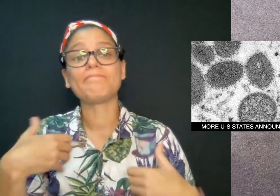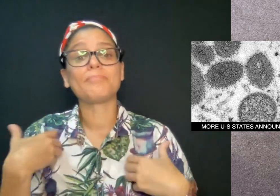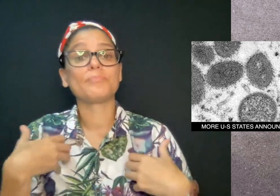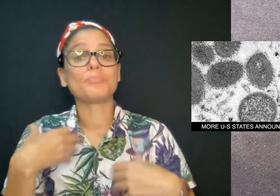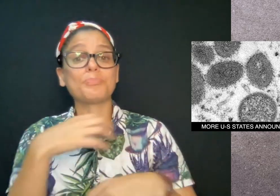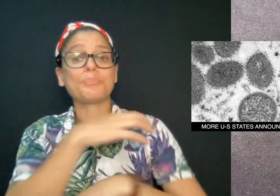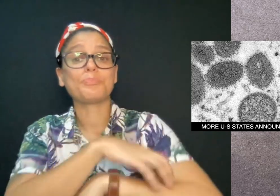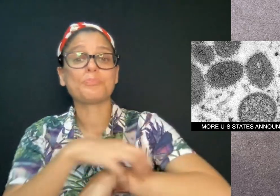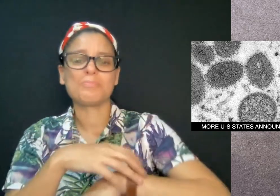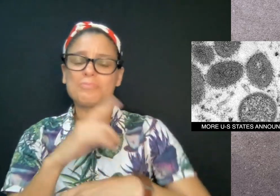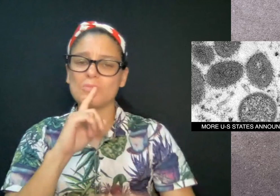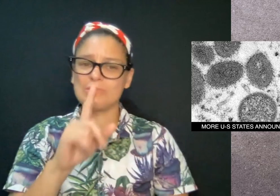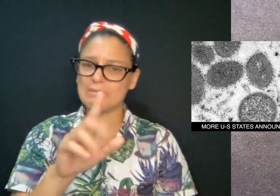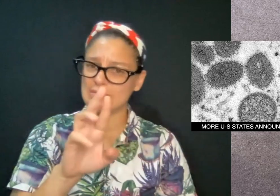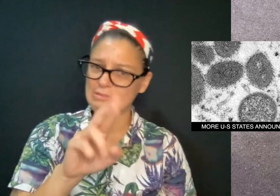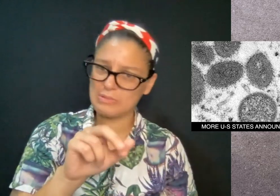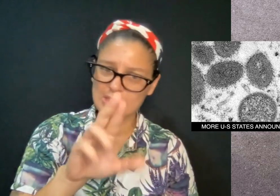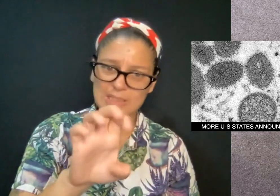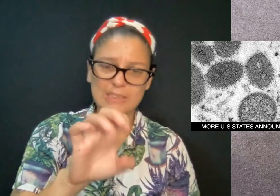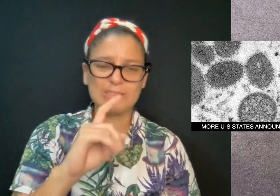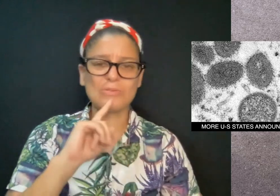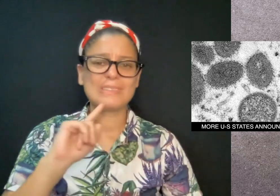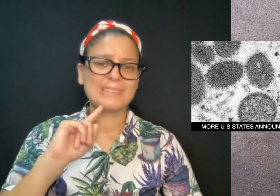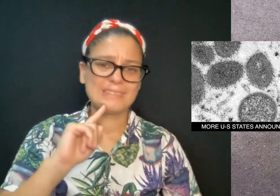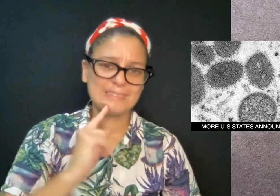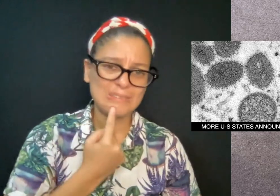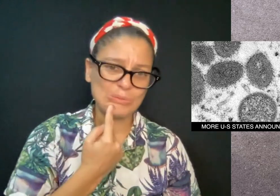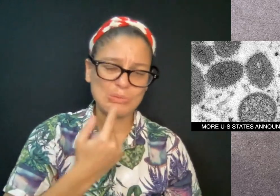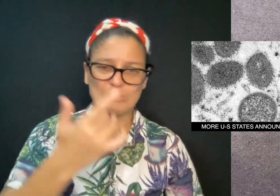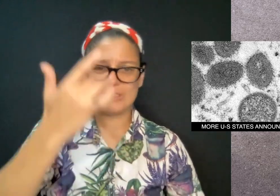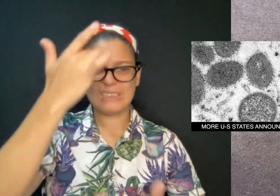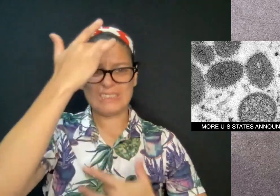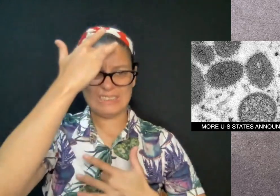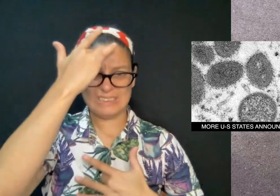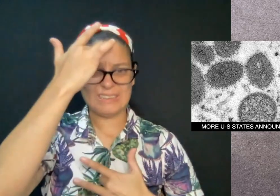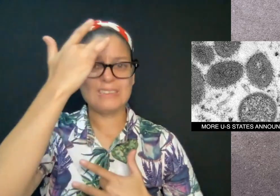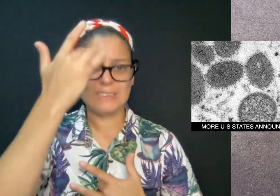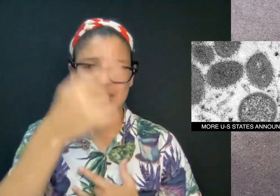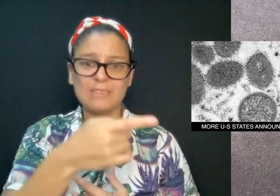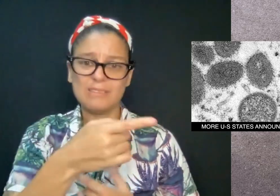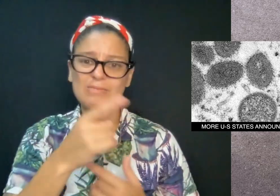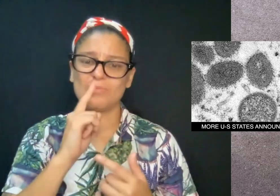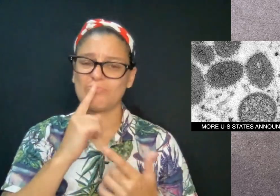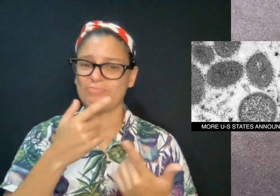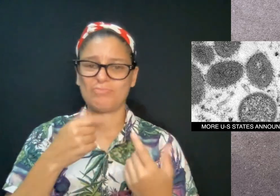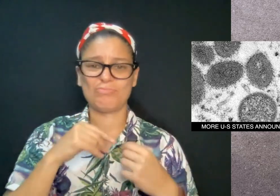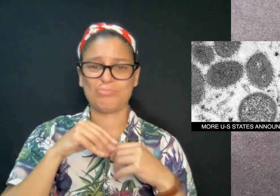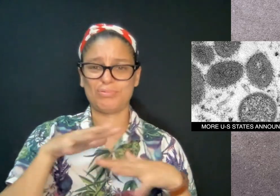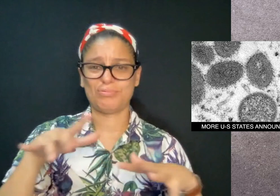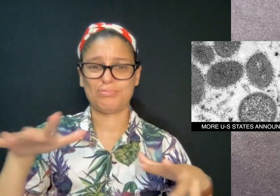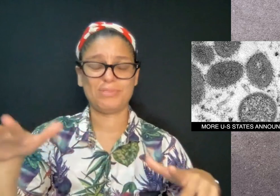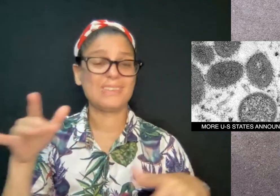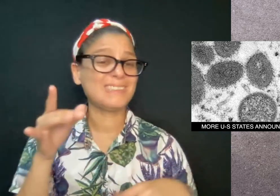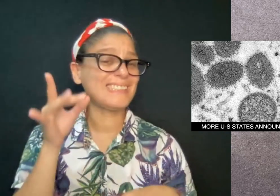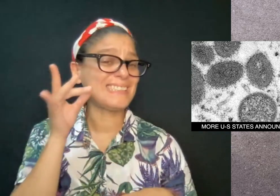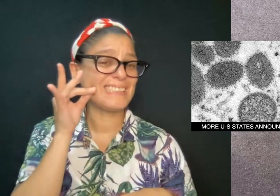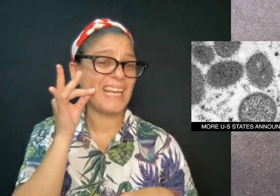monkeypox cases have been confirmed in 21 U.S. states and territories. Monkeypox is a rare